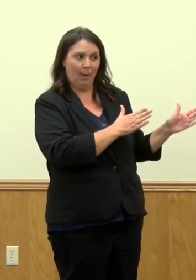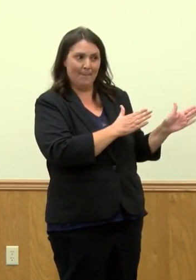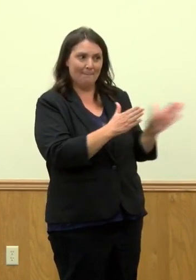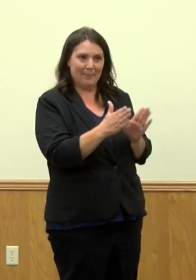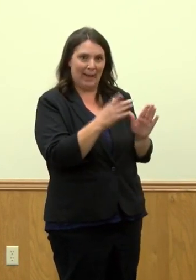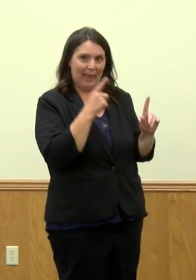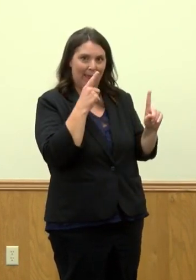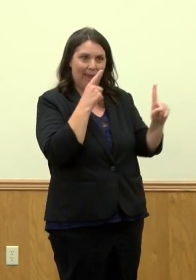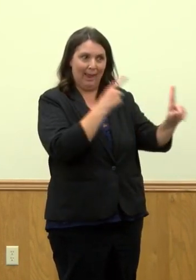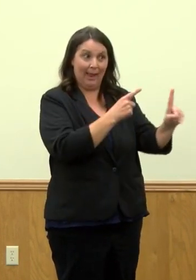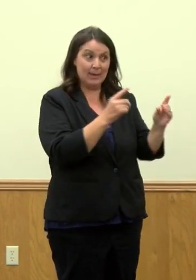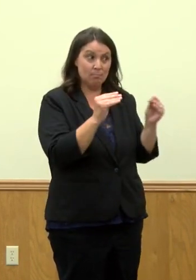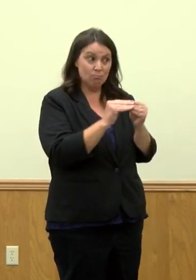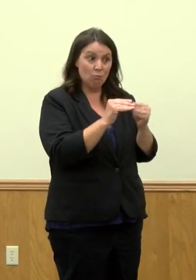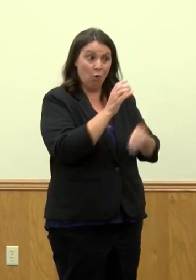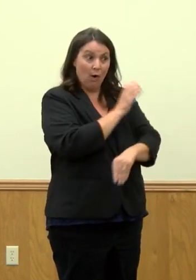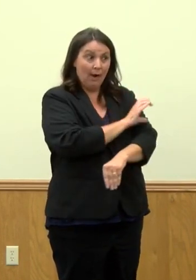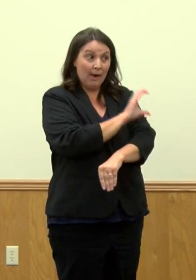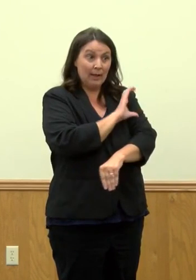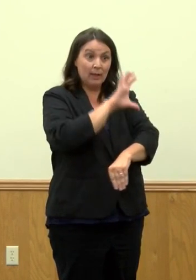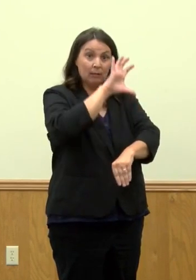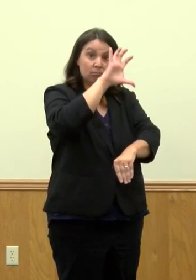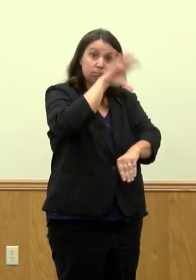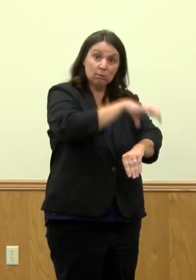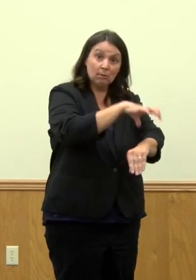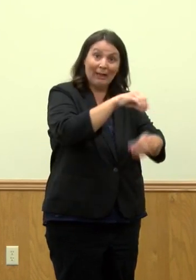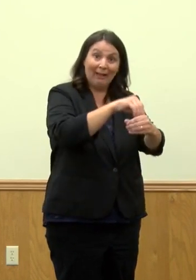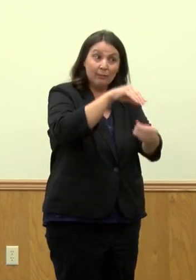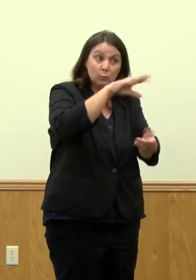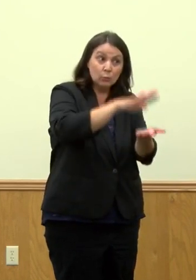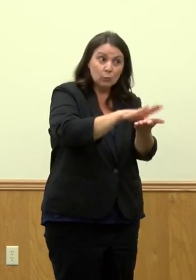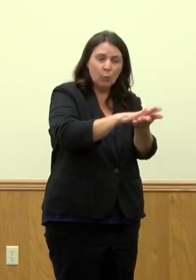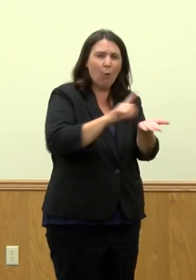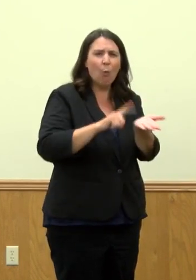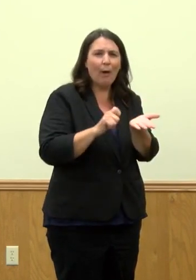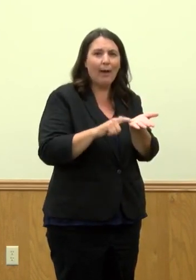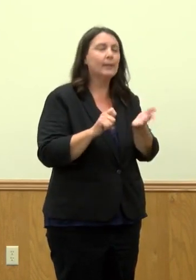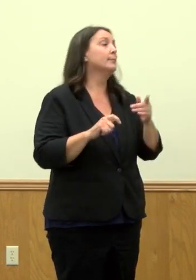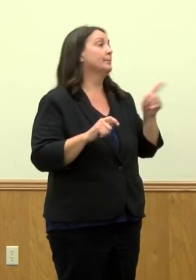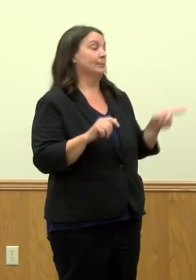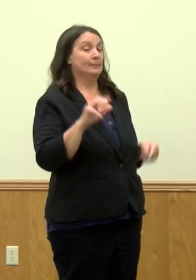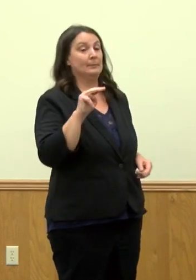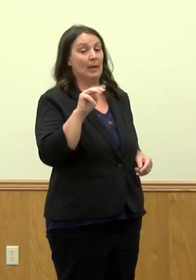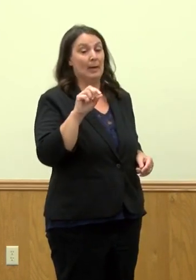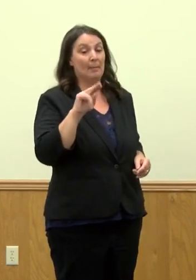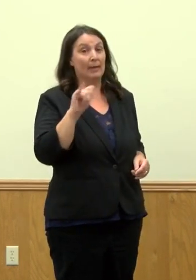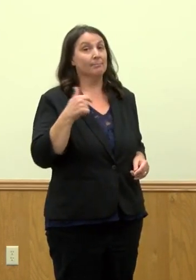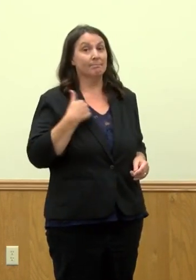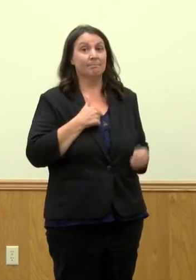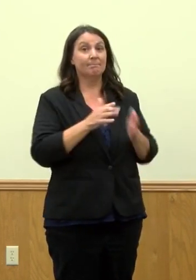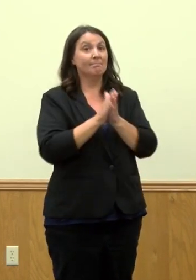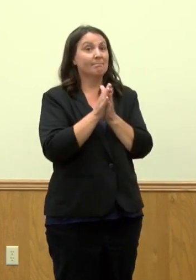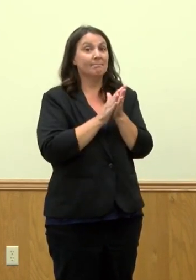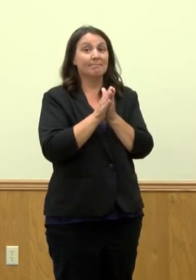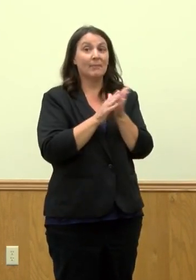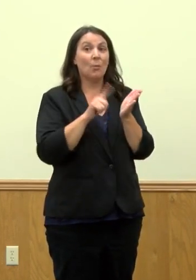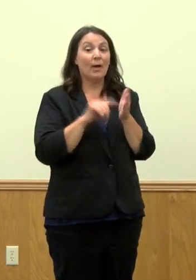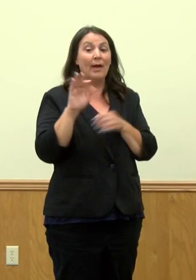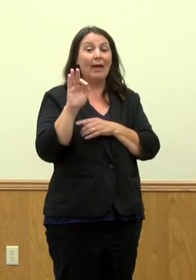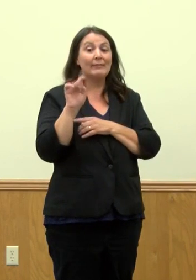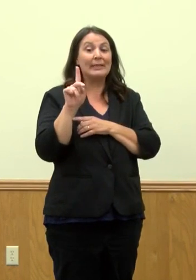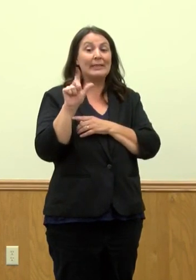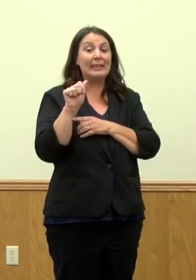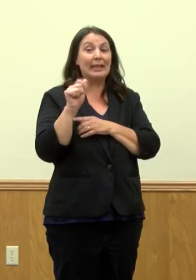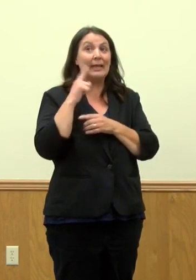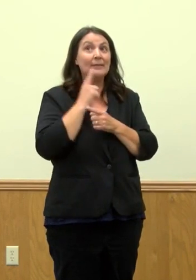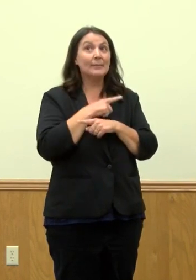more clinics and schools? What do you know what's going happen? So I think we're all excited with the news that the FDA produced this